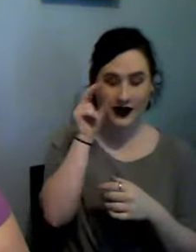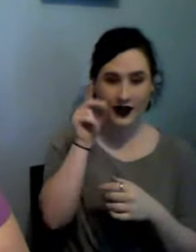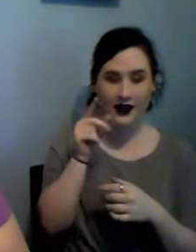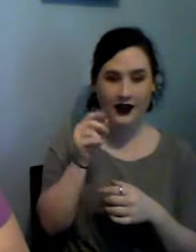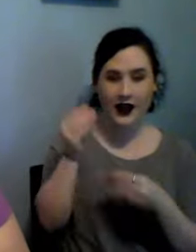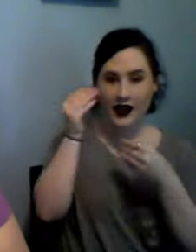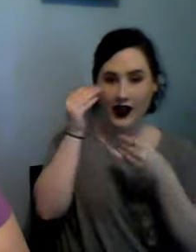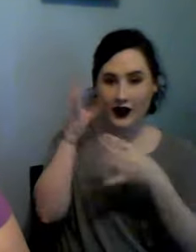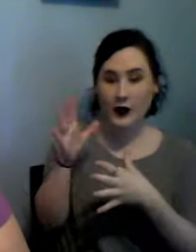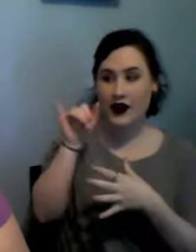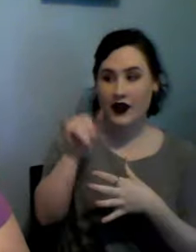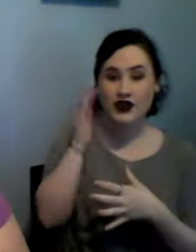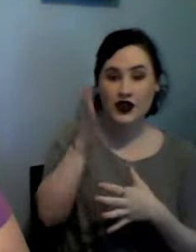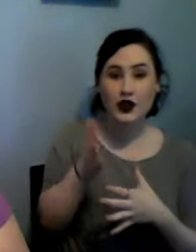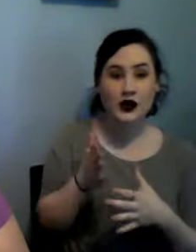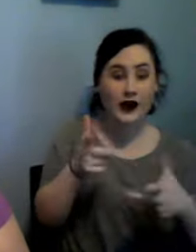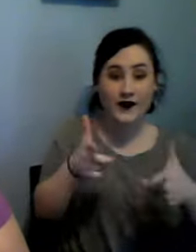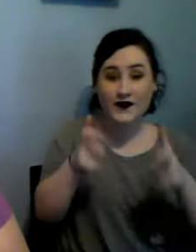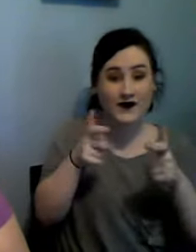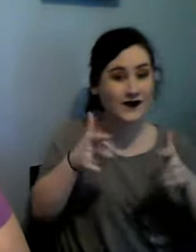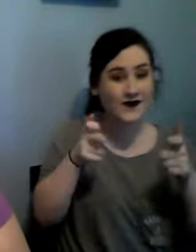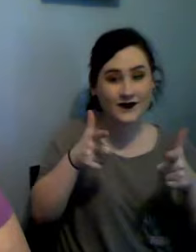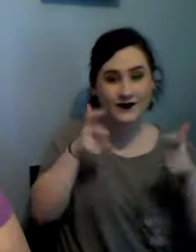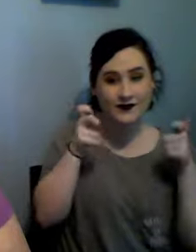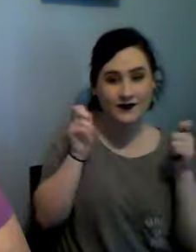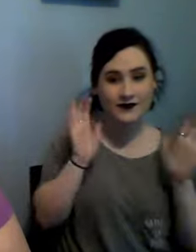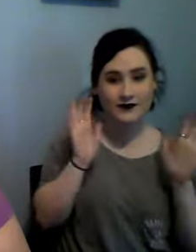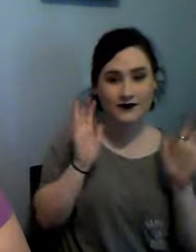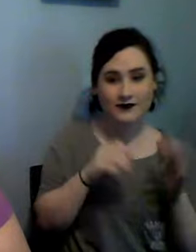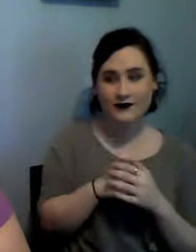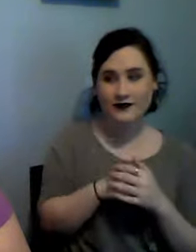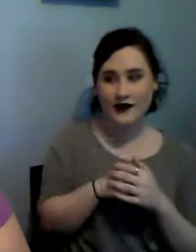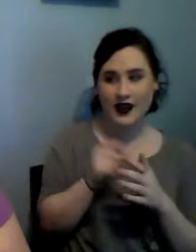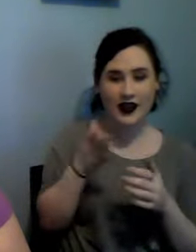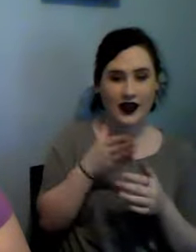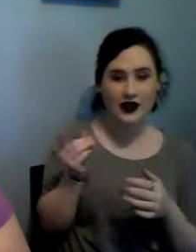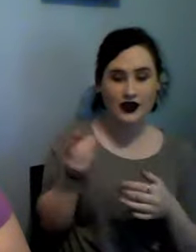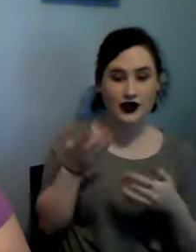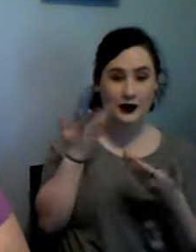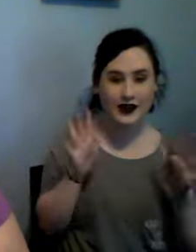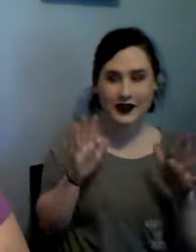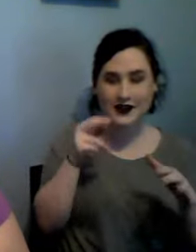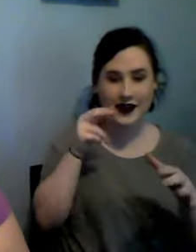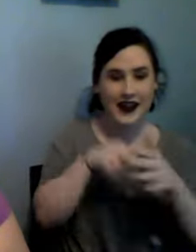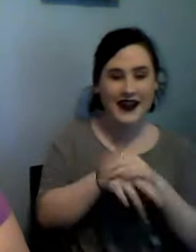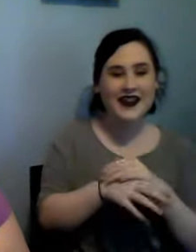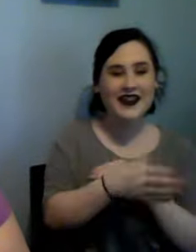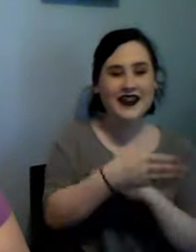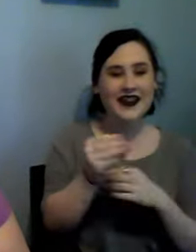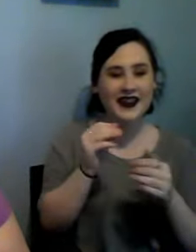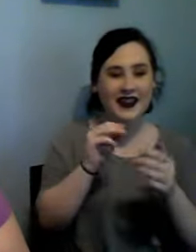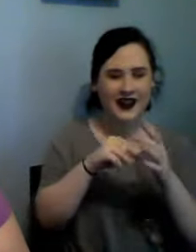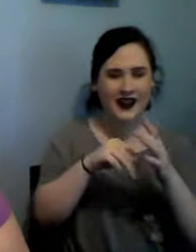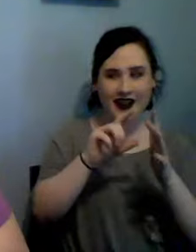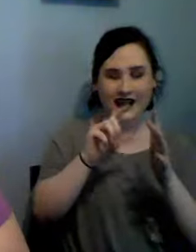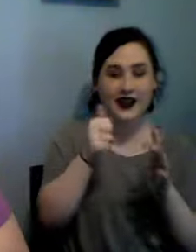that I was going way too fast and I would be done and ten minutes later she would be flopping her